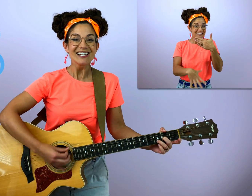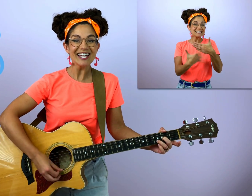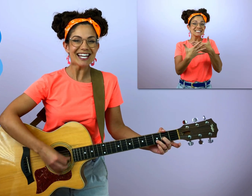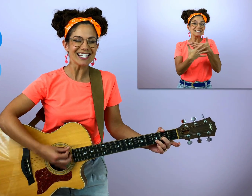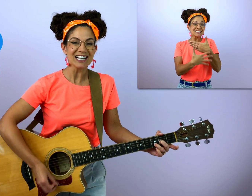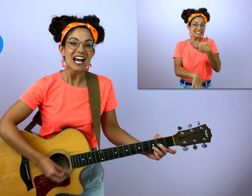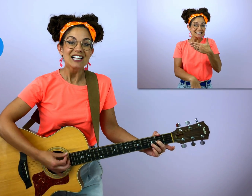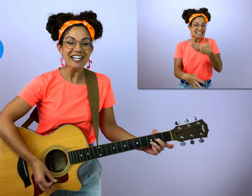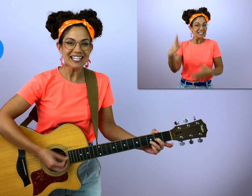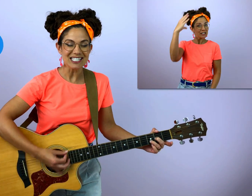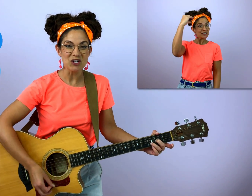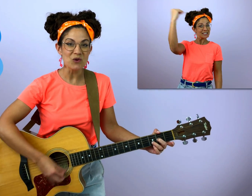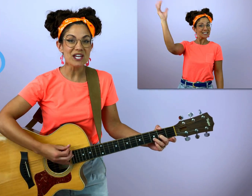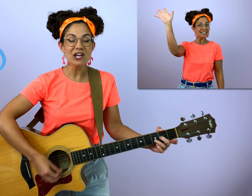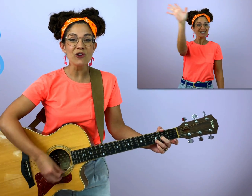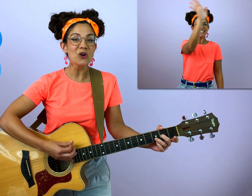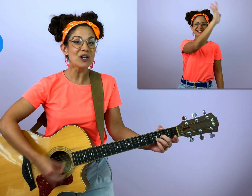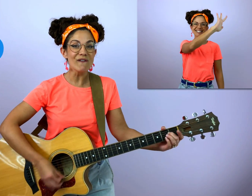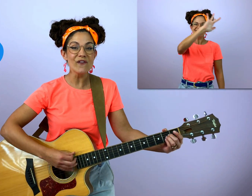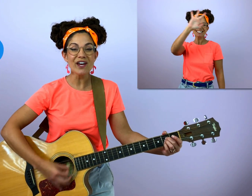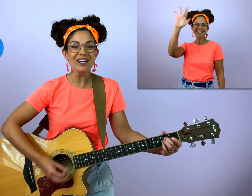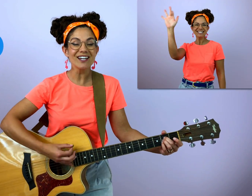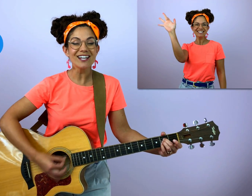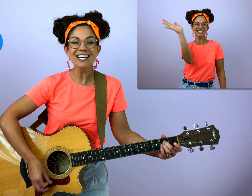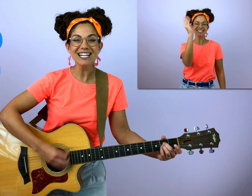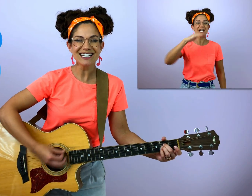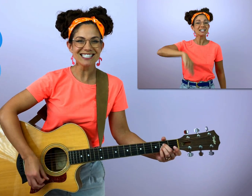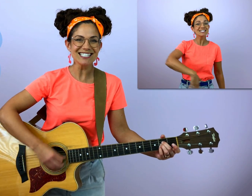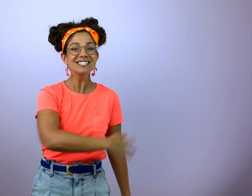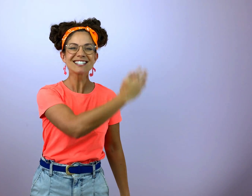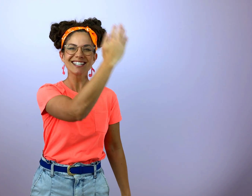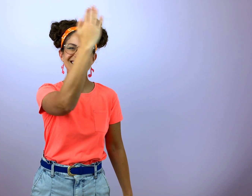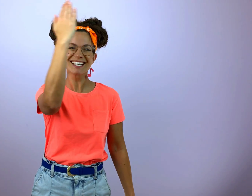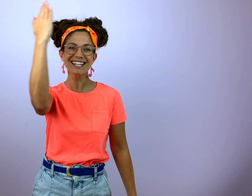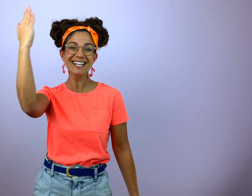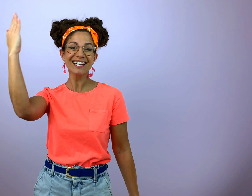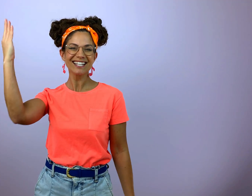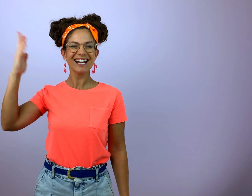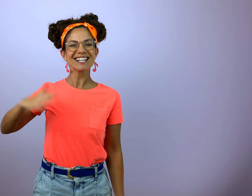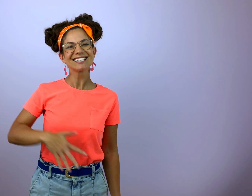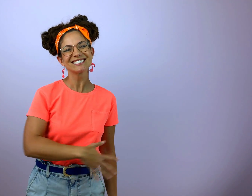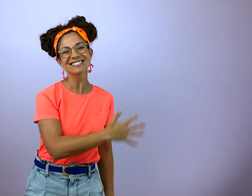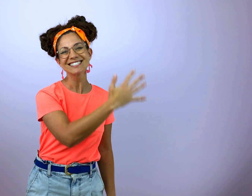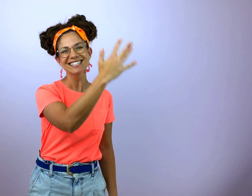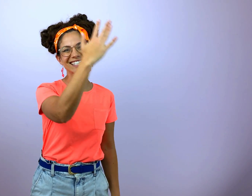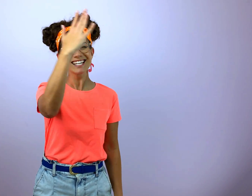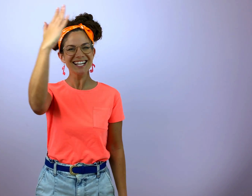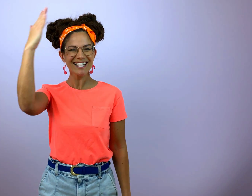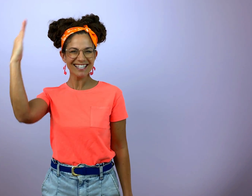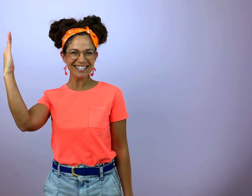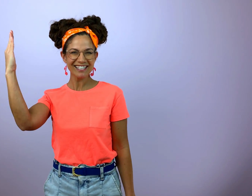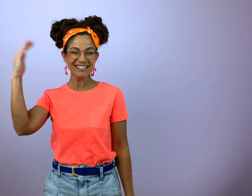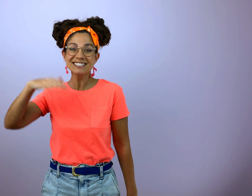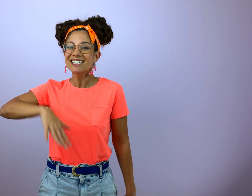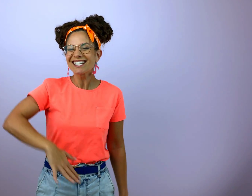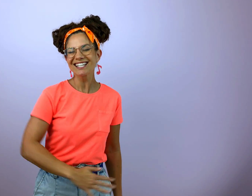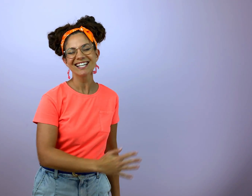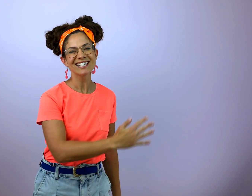leak, leak into the universe The sky, the sky, the